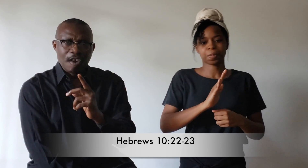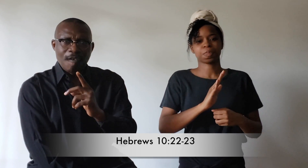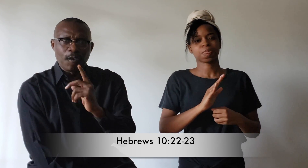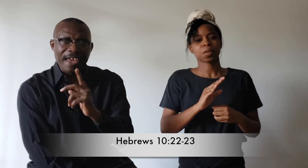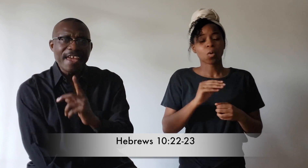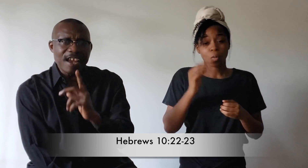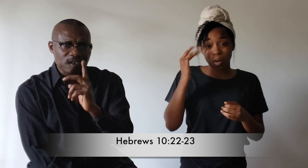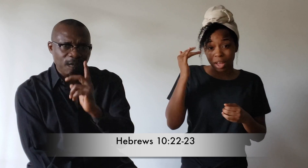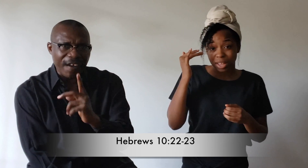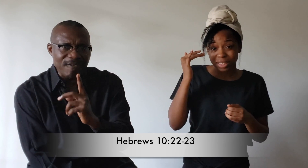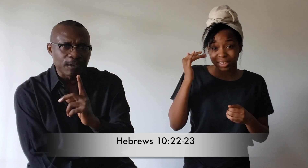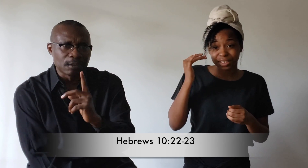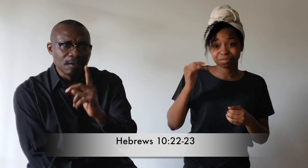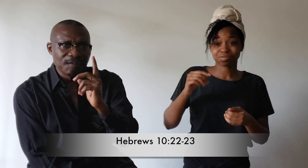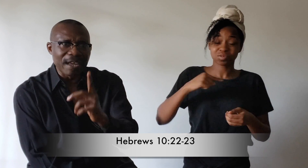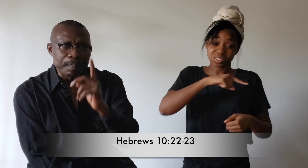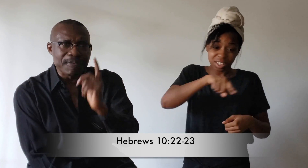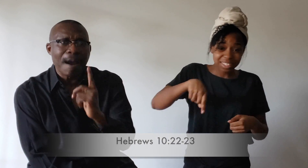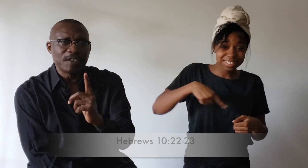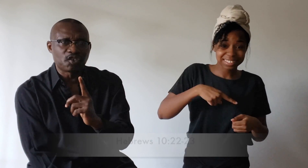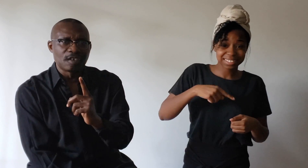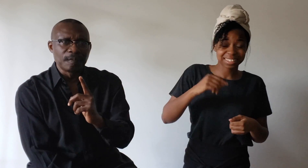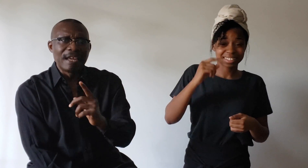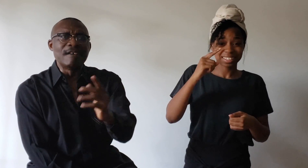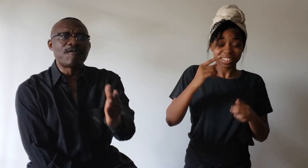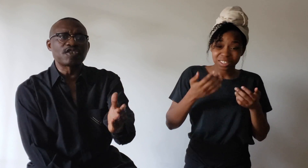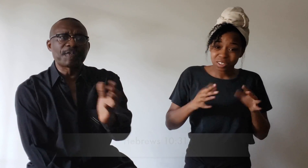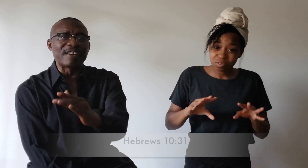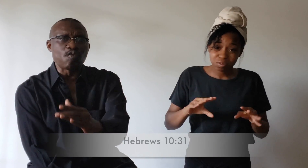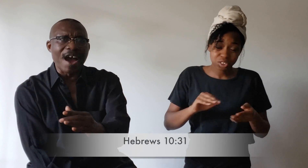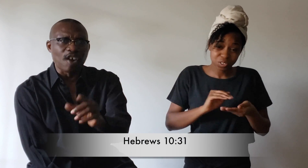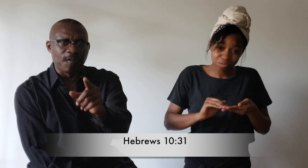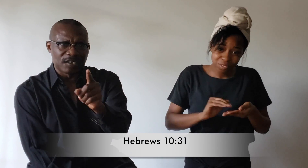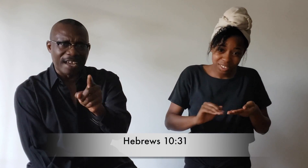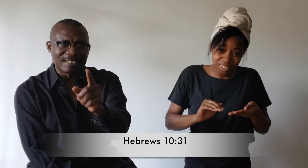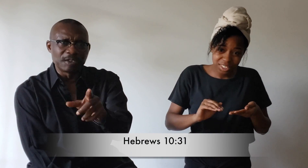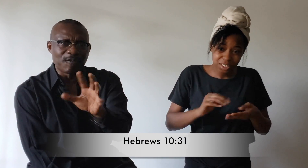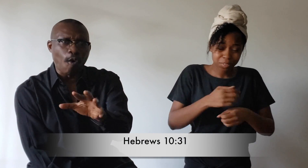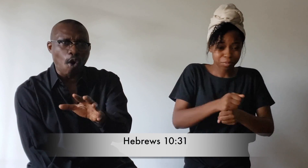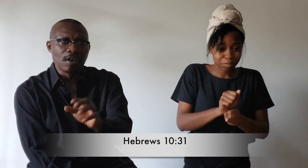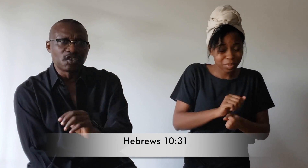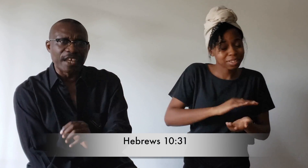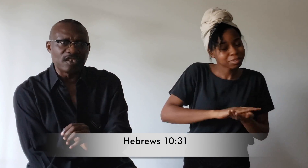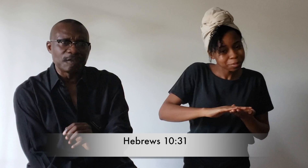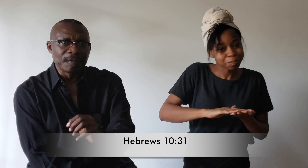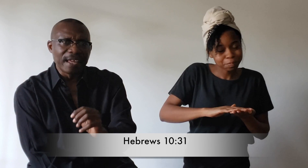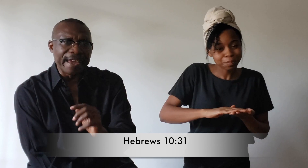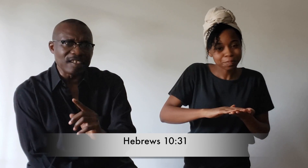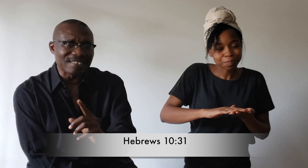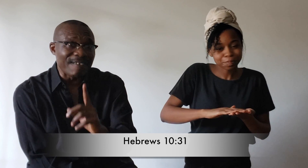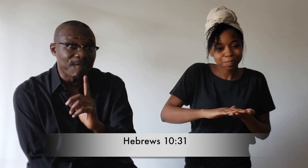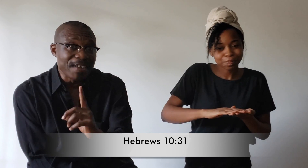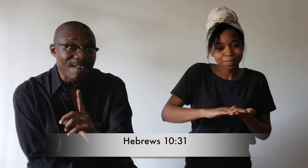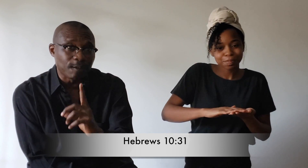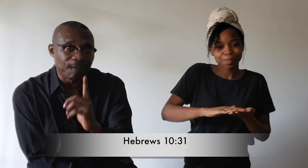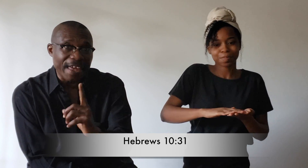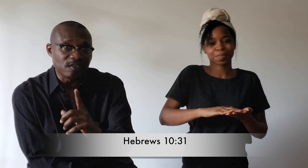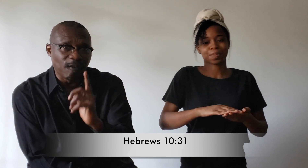For he is faithful that promise. And then verse 31 of 2 Timothy 4 says, it is a fearful thing to